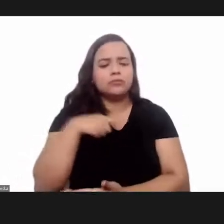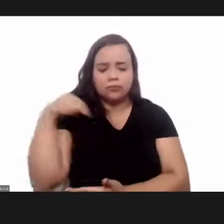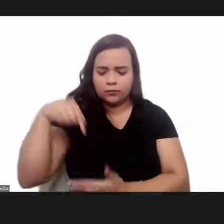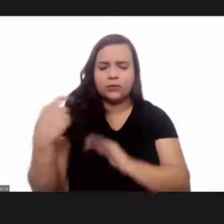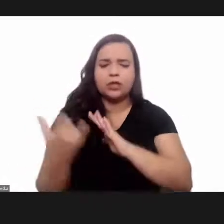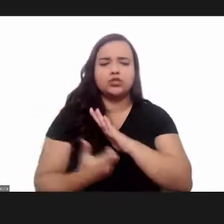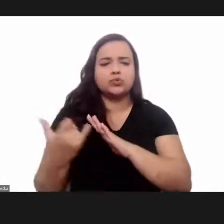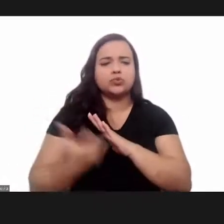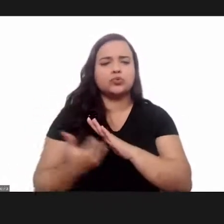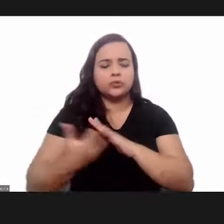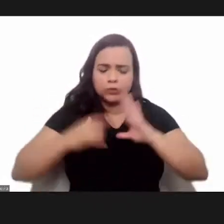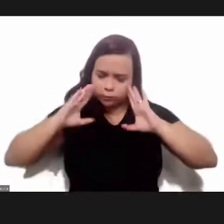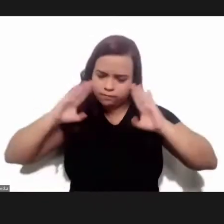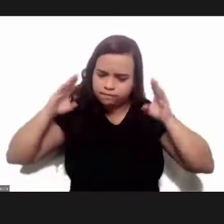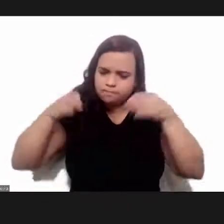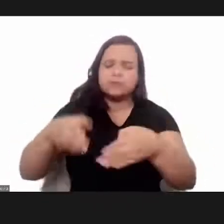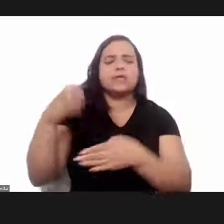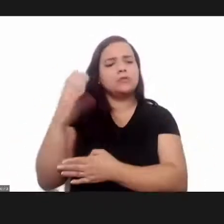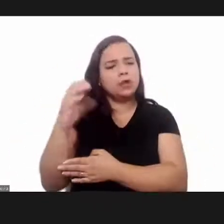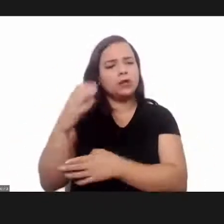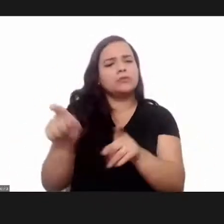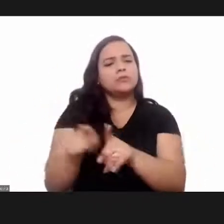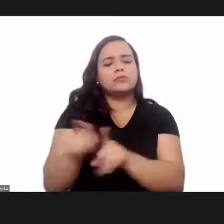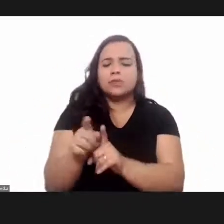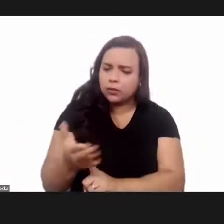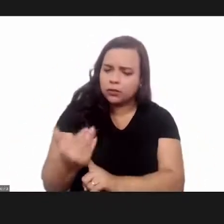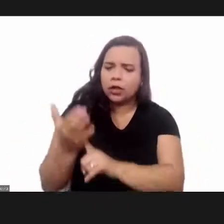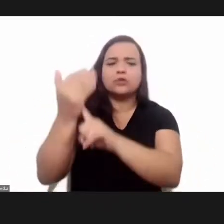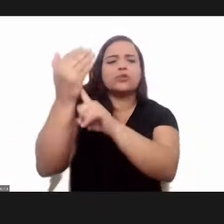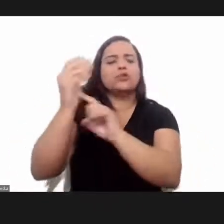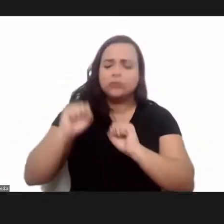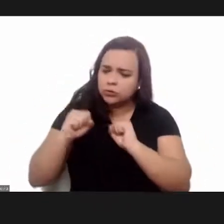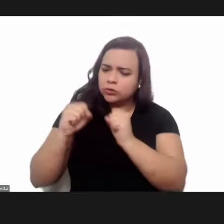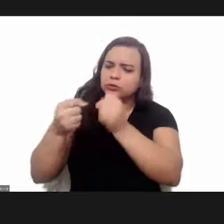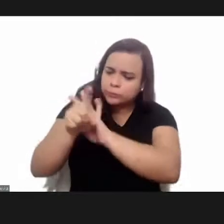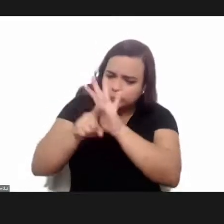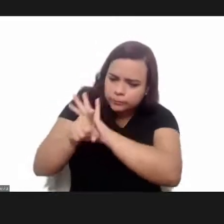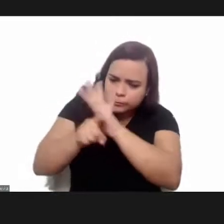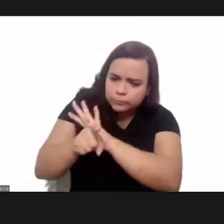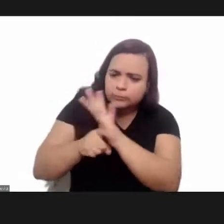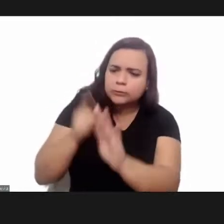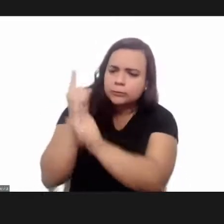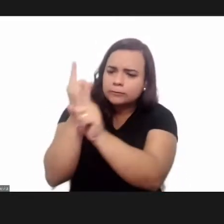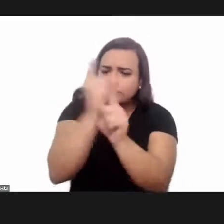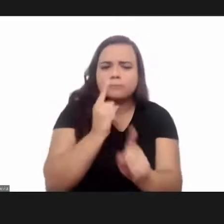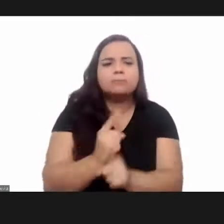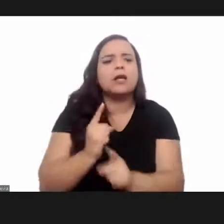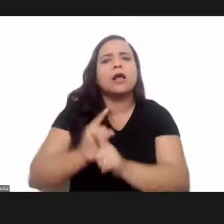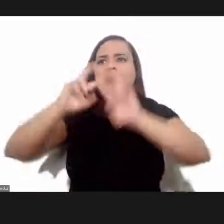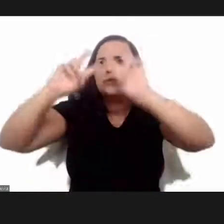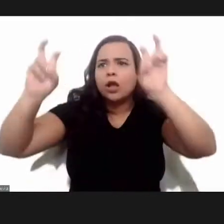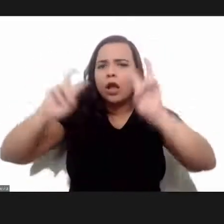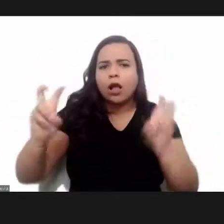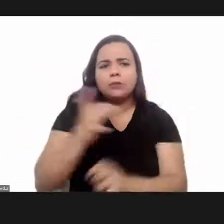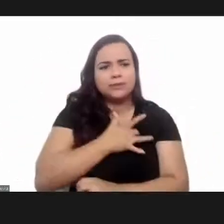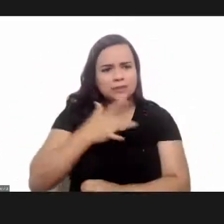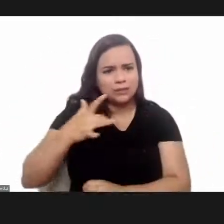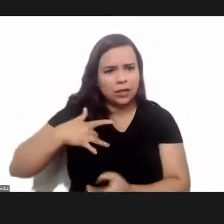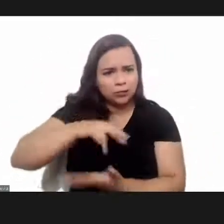as an institution focused on science and technology and response to the major health